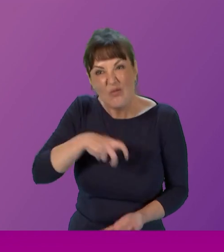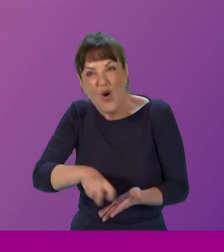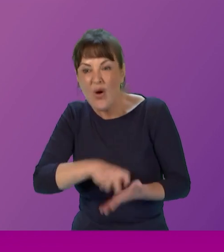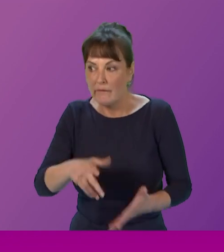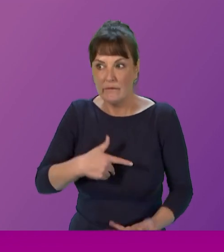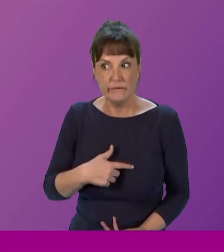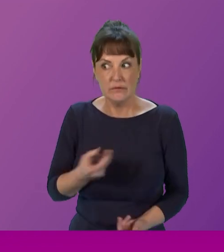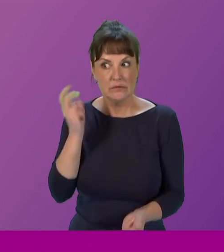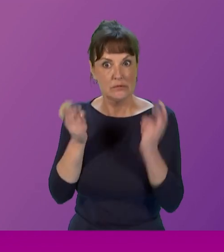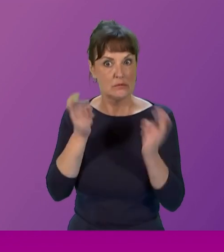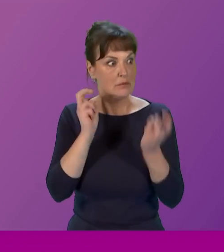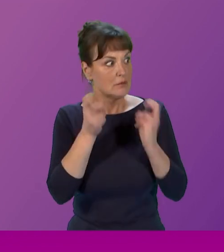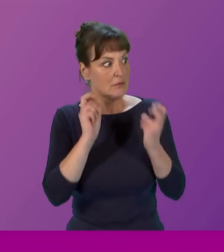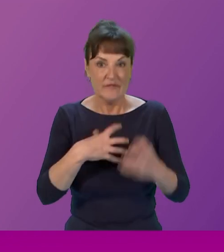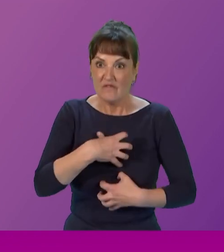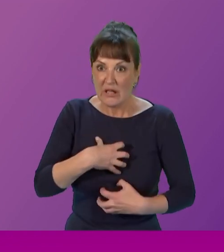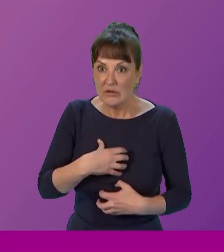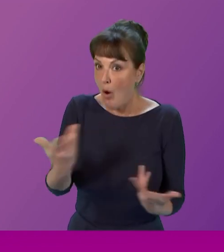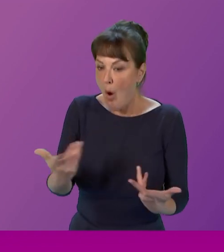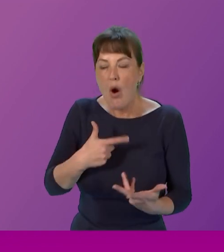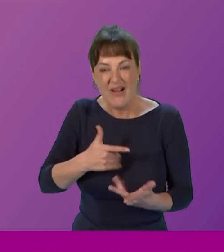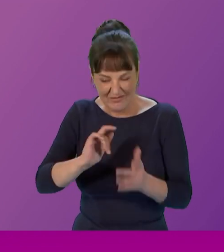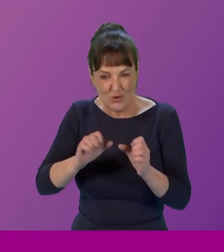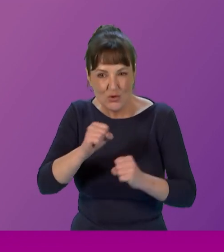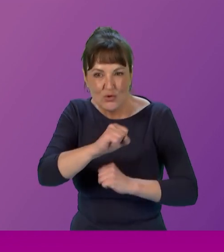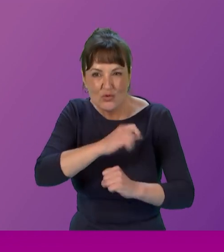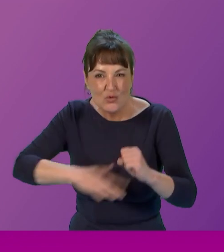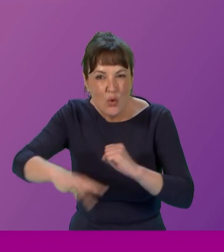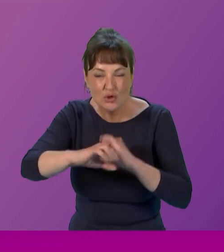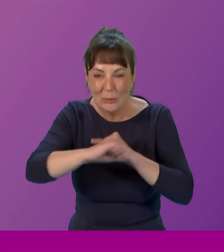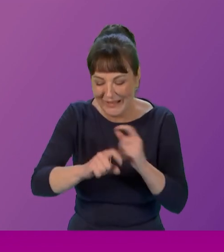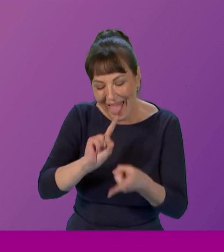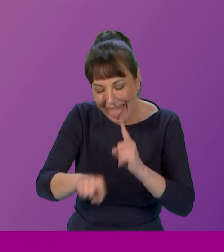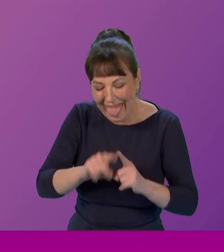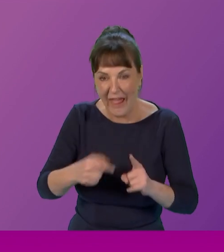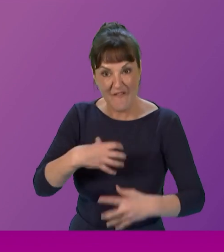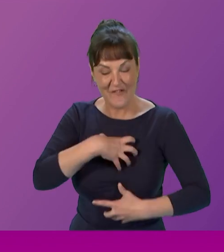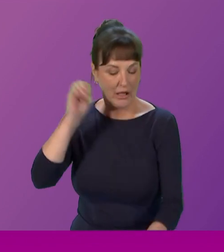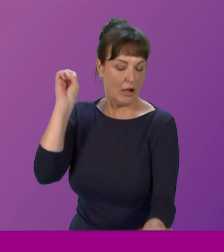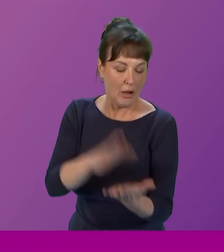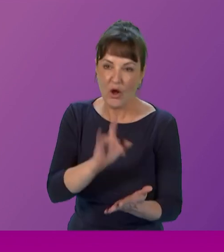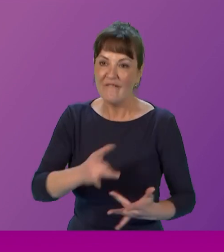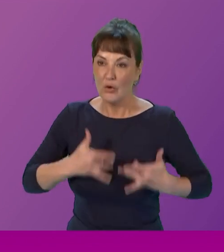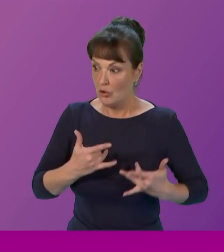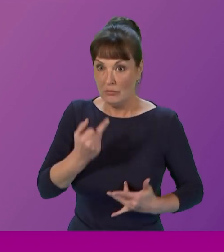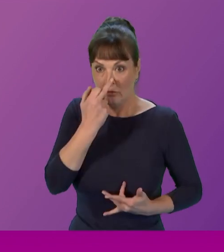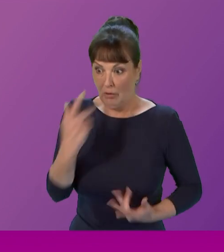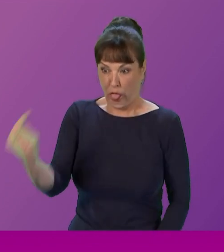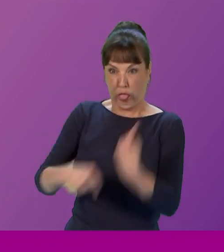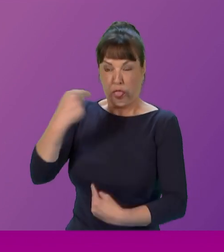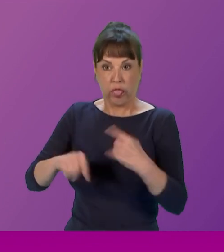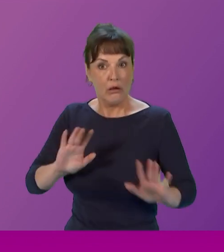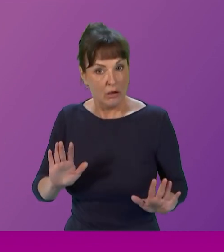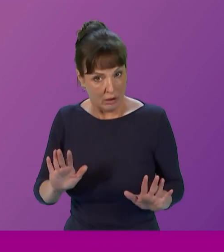twice when sharing posts online due to concerns about what people may do or think in response I hope that Scotland holds a future without